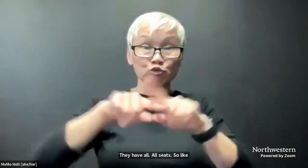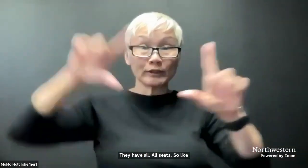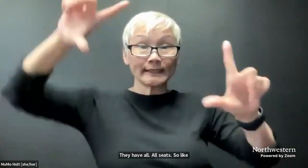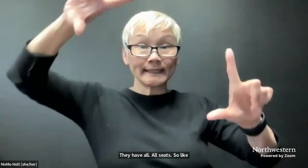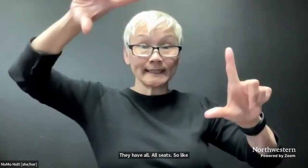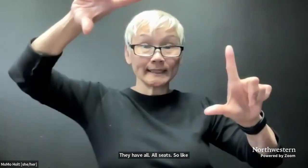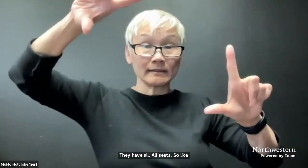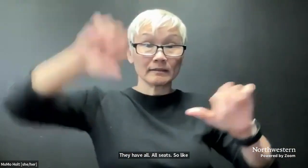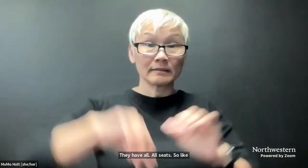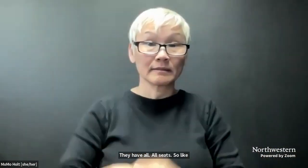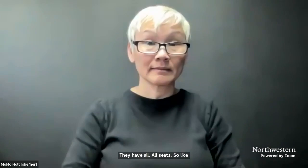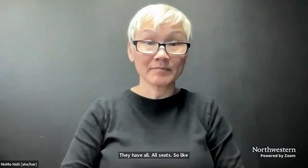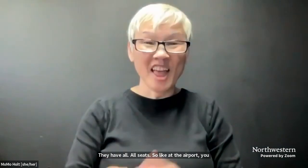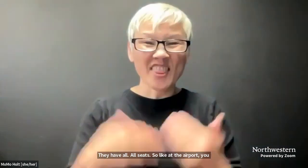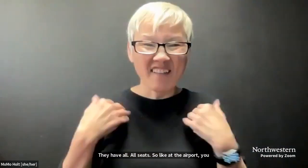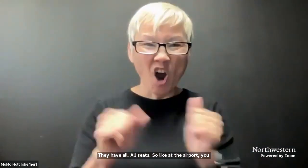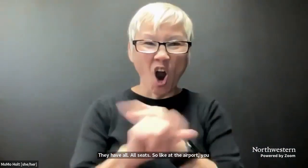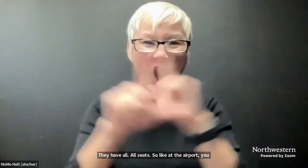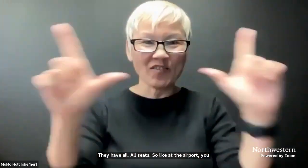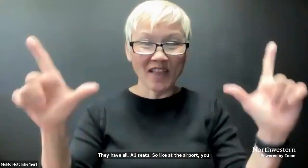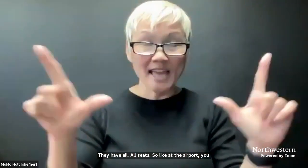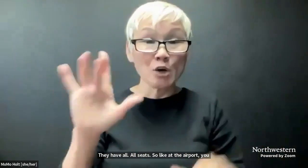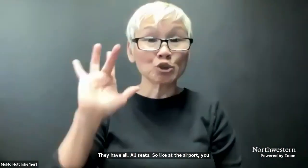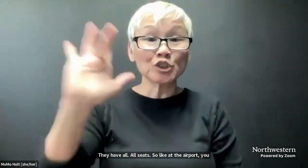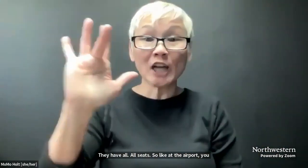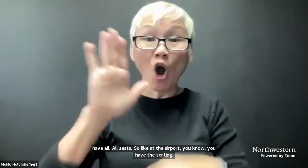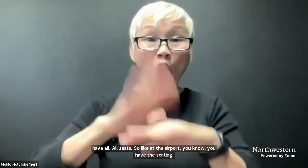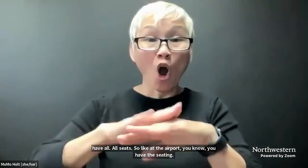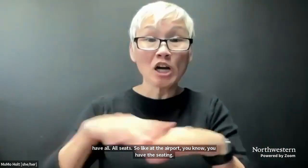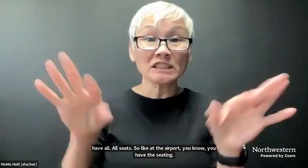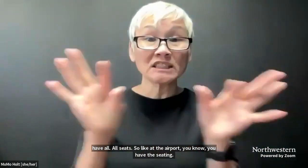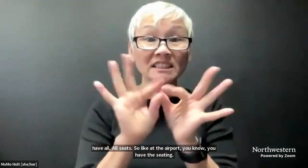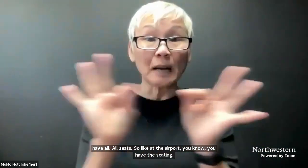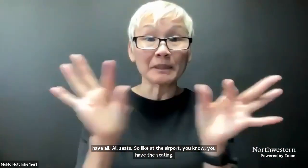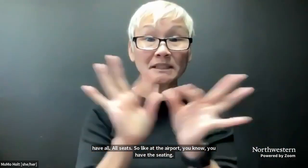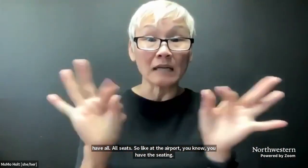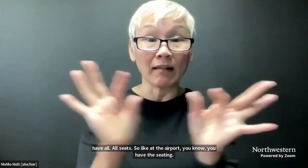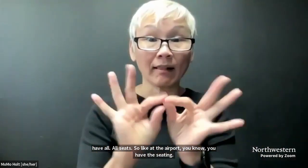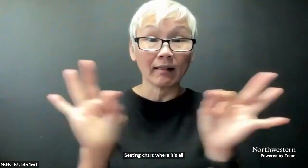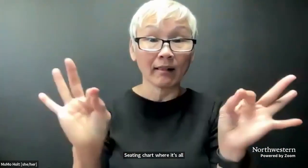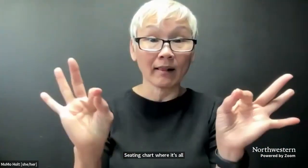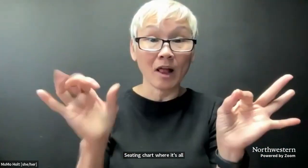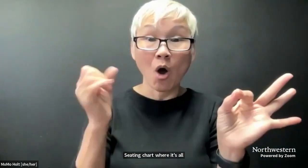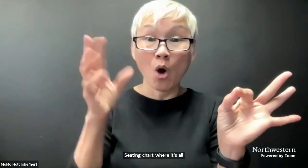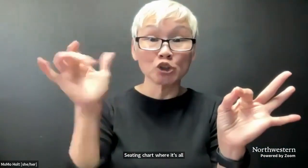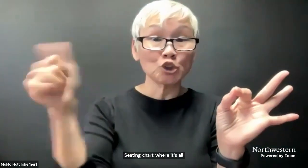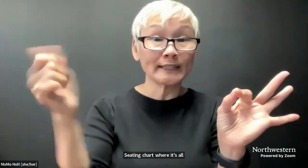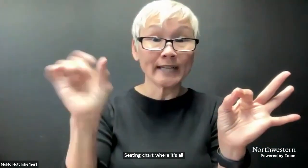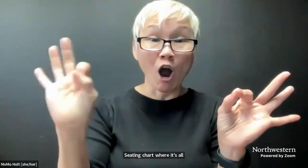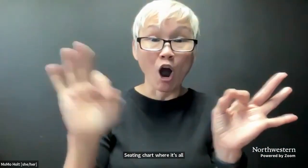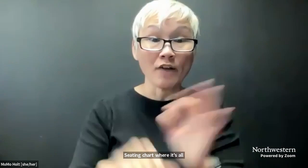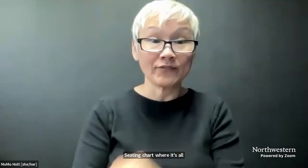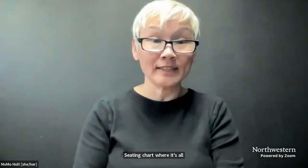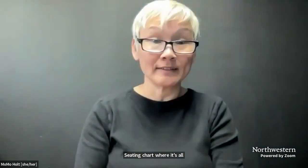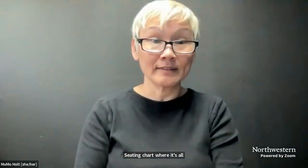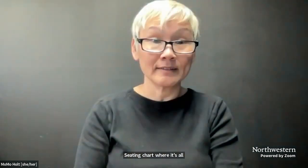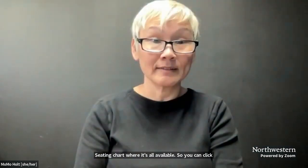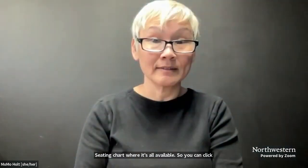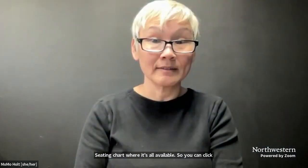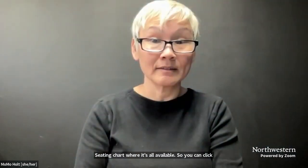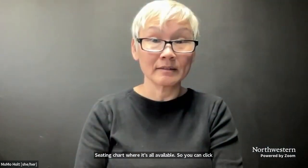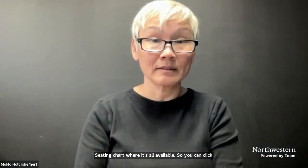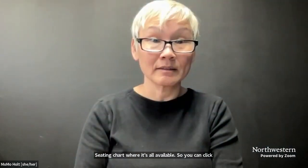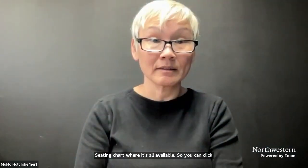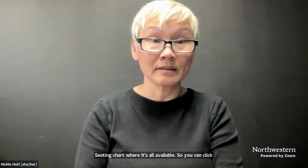airport, you know, you have the seating chart where it's all available. So you can click on subtitles.